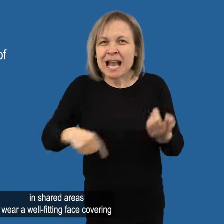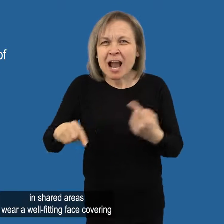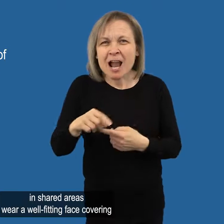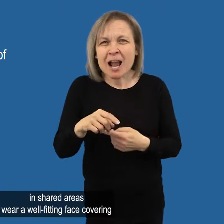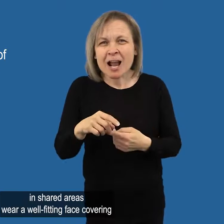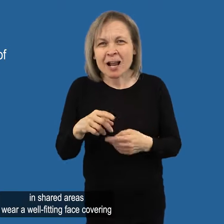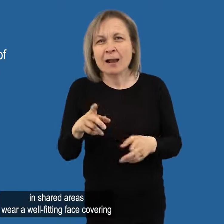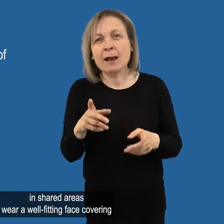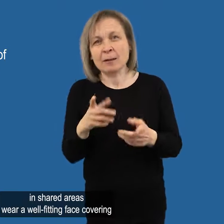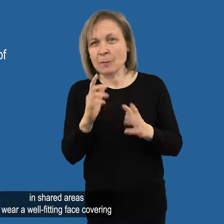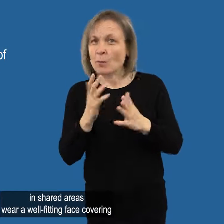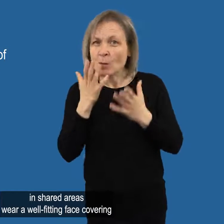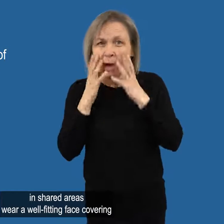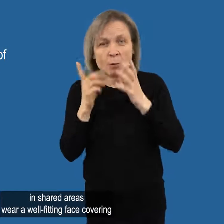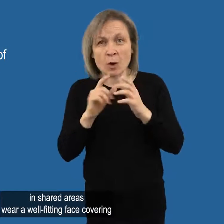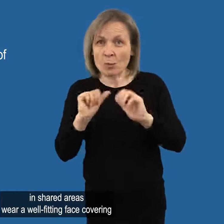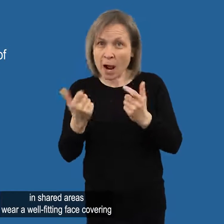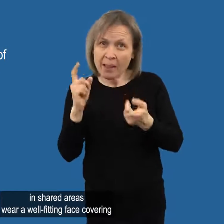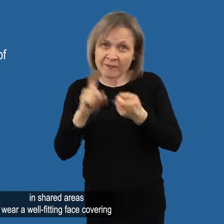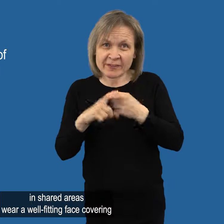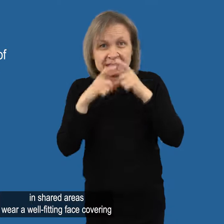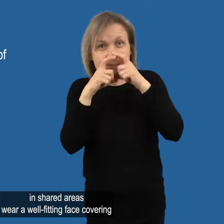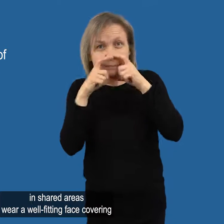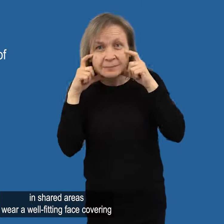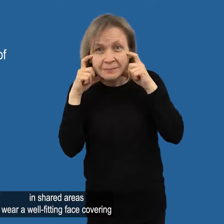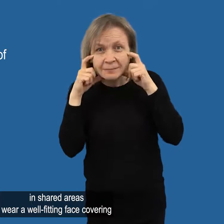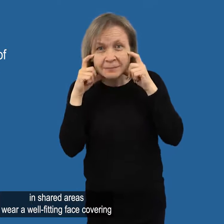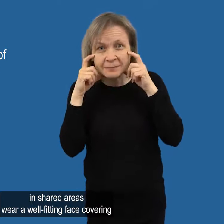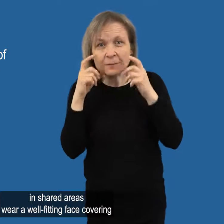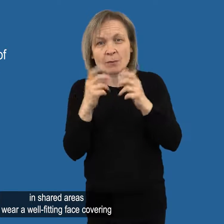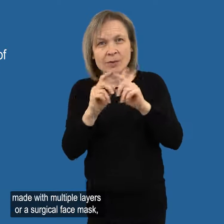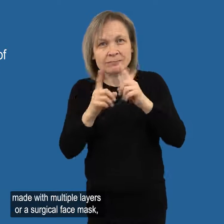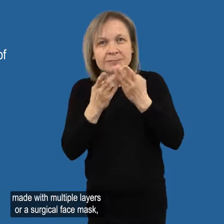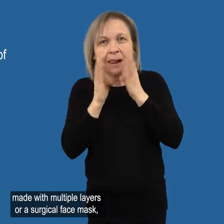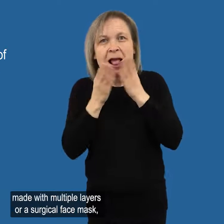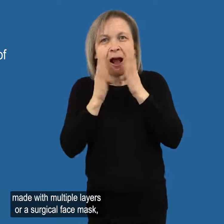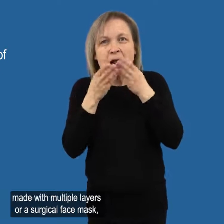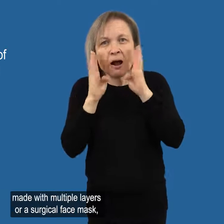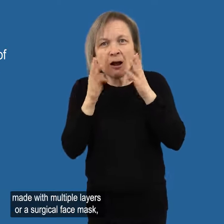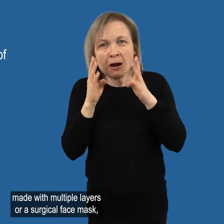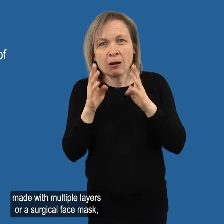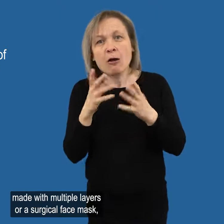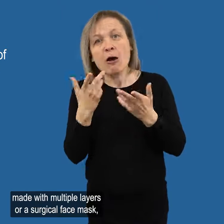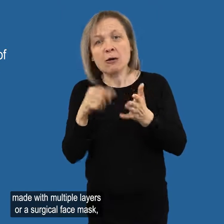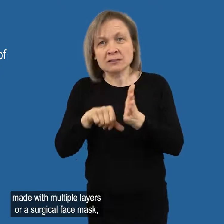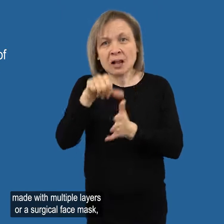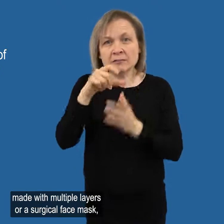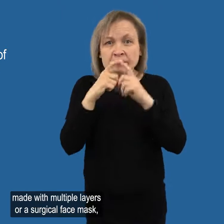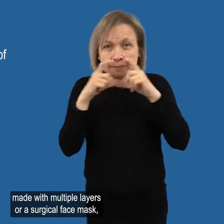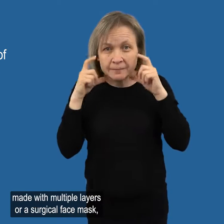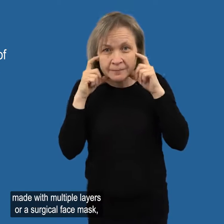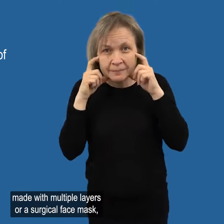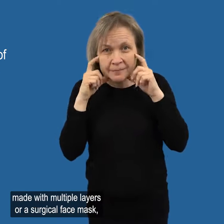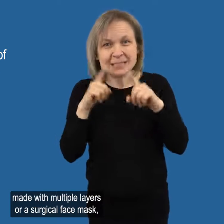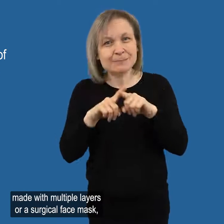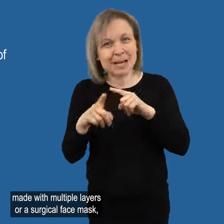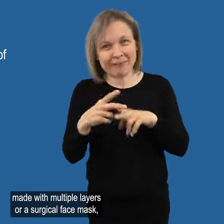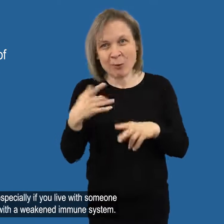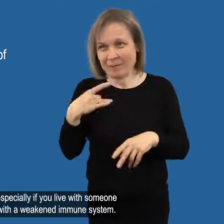In shared areas, wear a well-fitting face covering made with multiple layers or a surgical face mask Especially if you live with